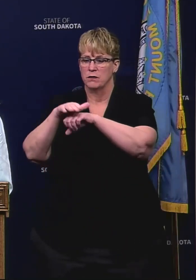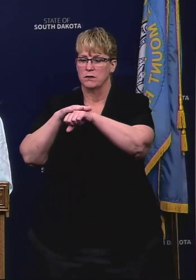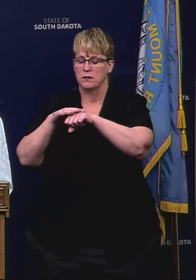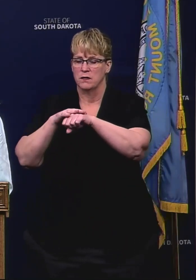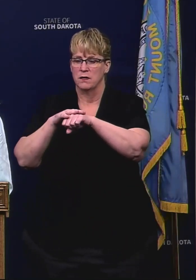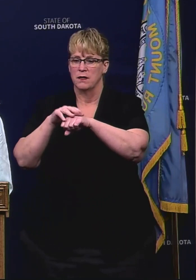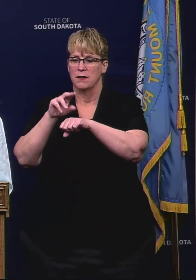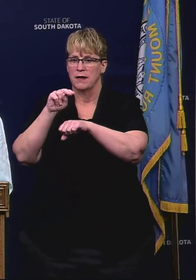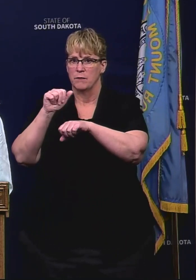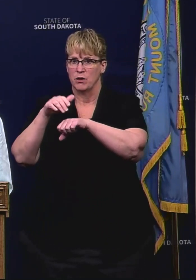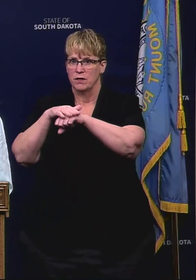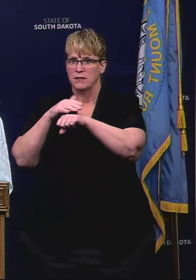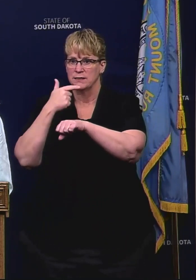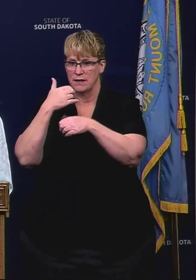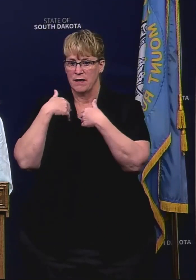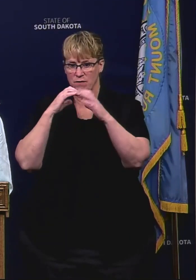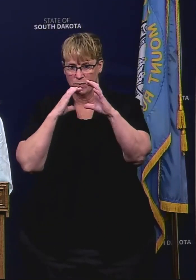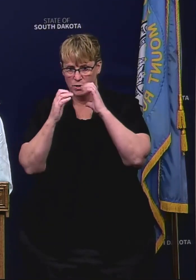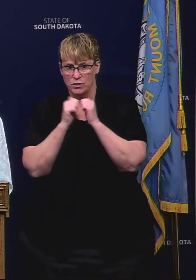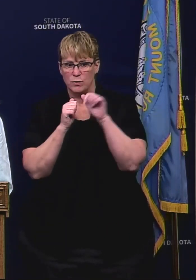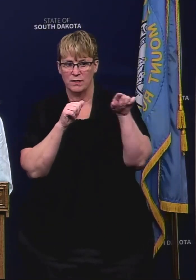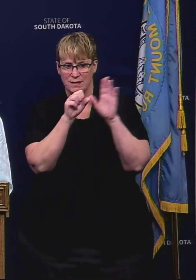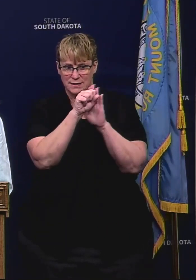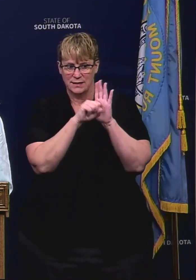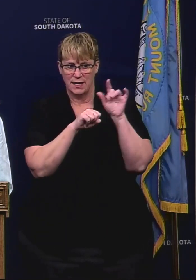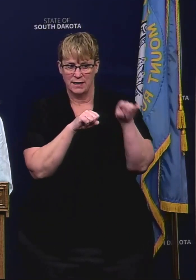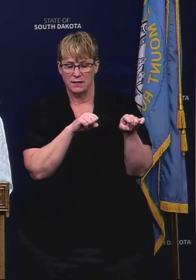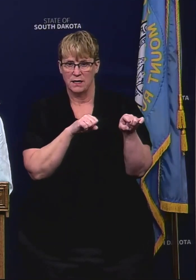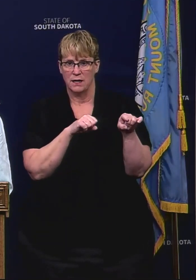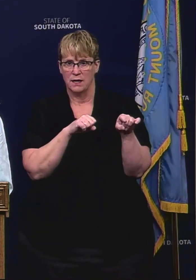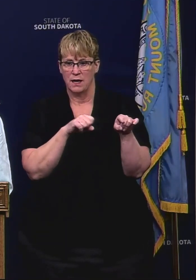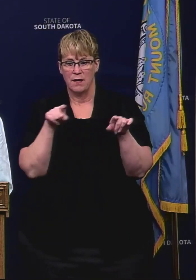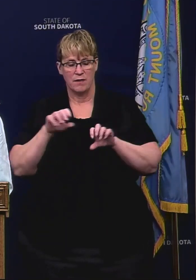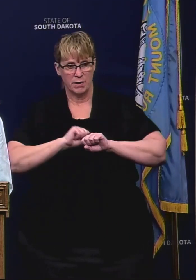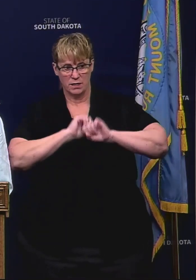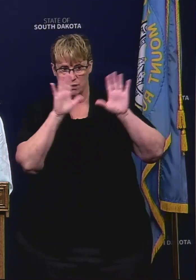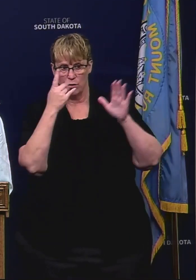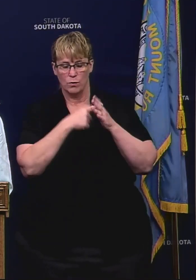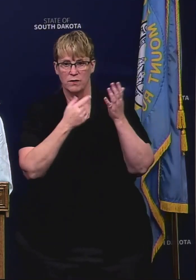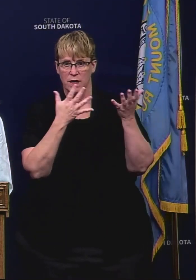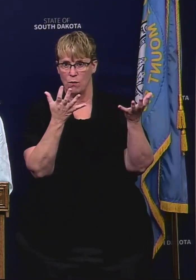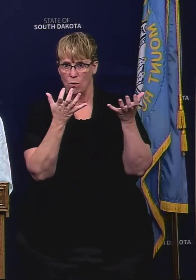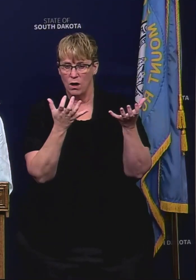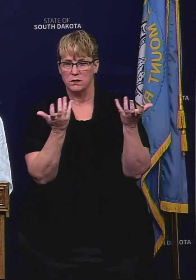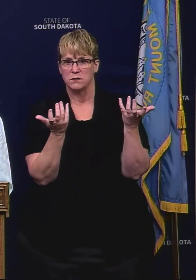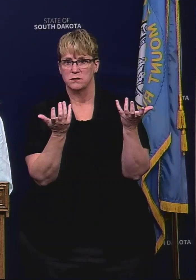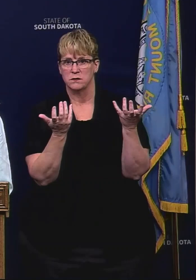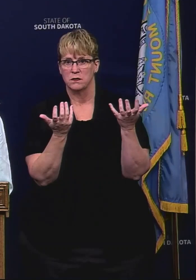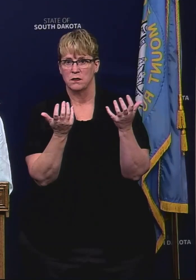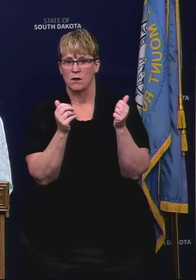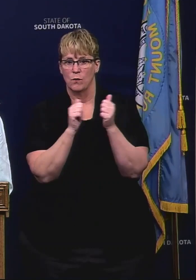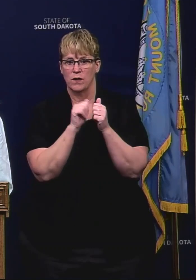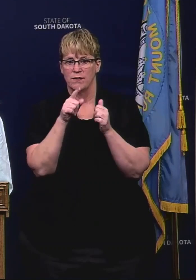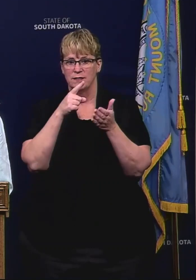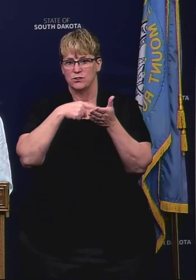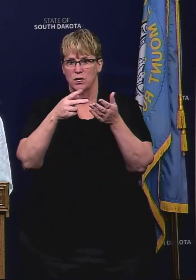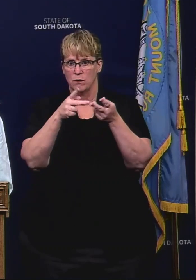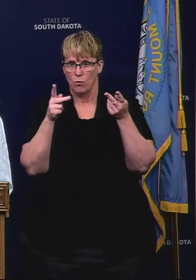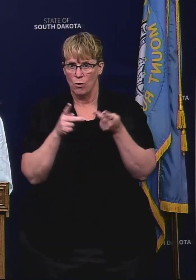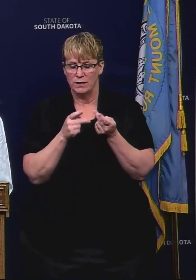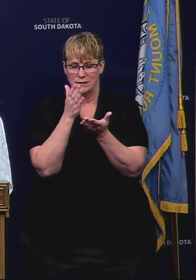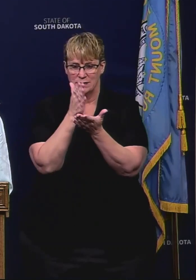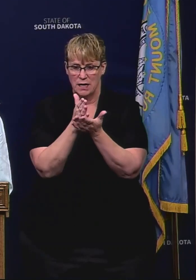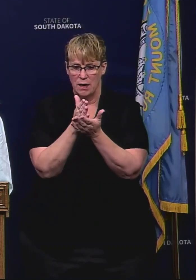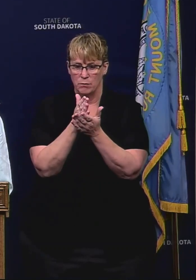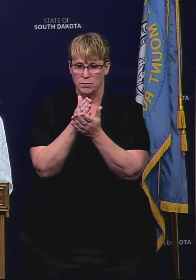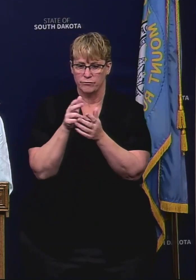tribes are saying that they have had some communication with the state and they've been very clear about what they were going to be dealing with these checkpoints. So